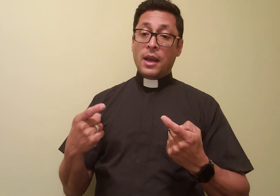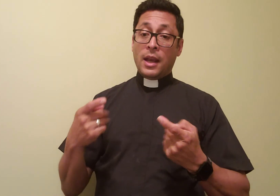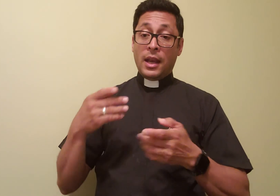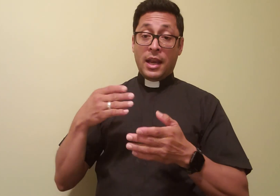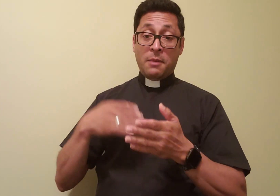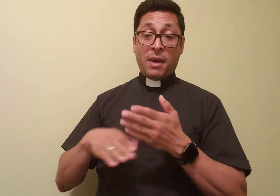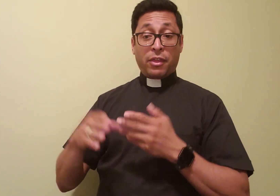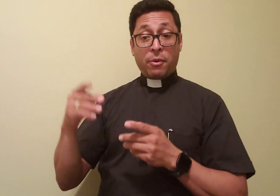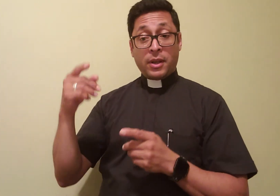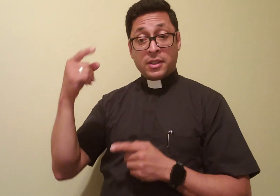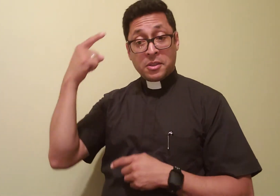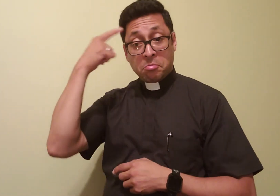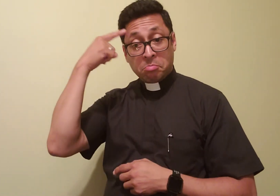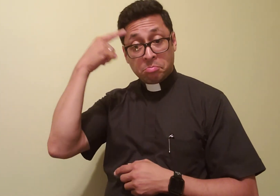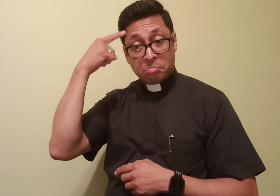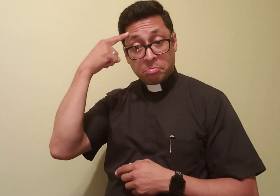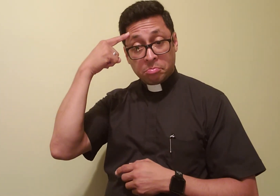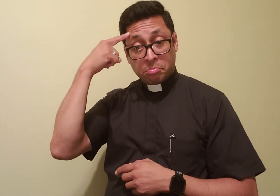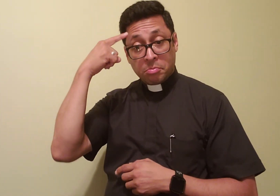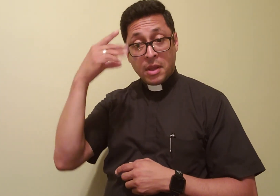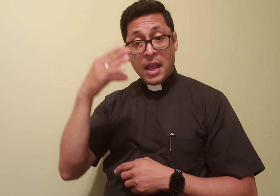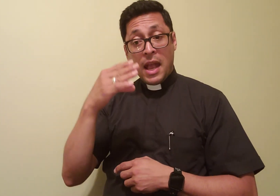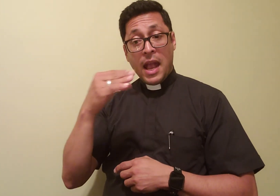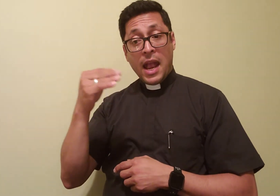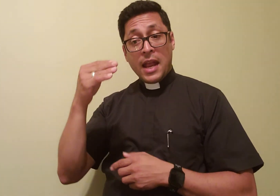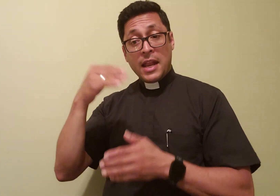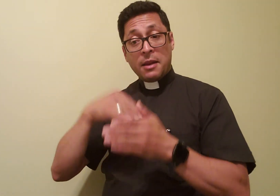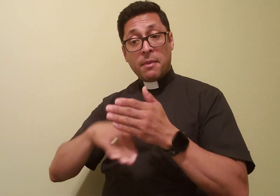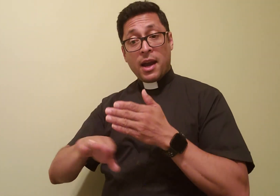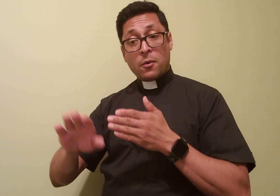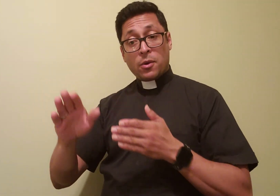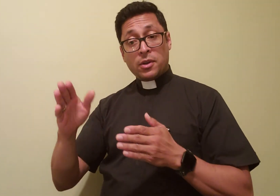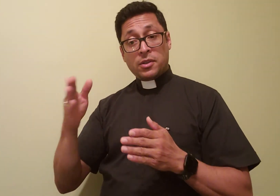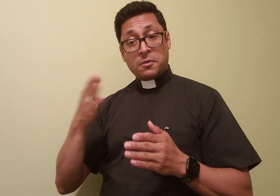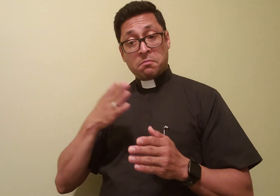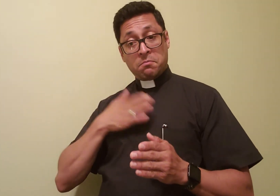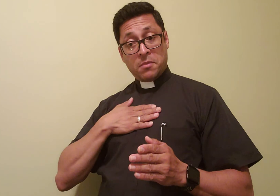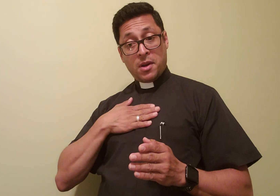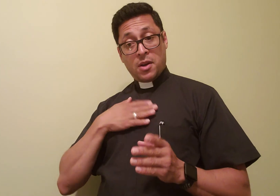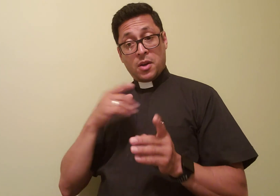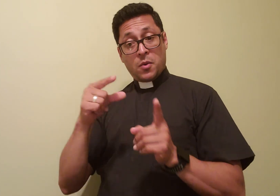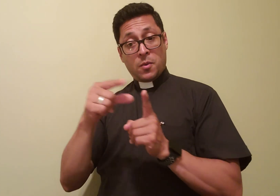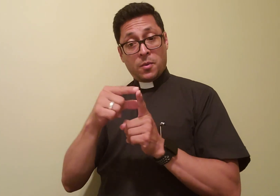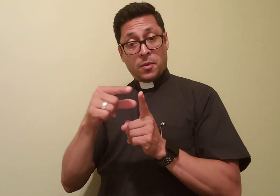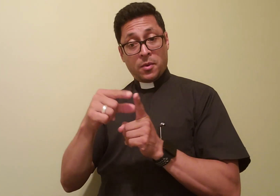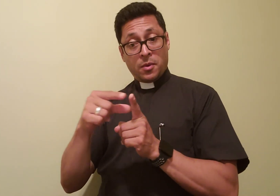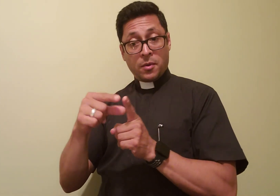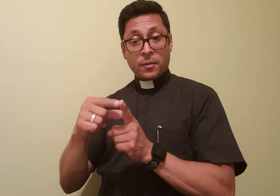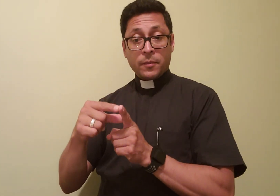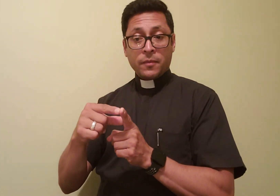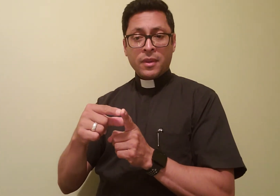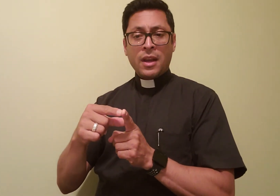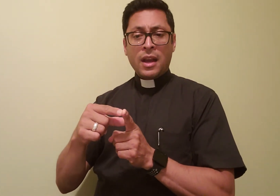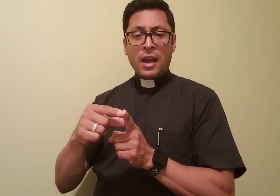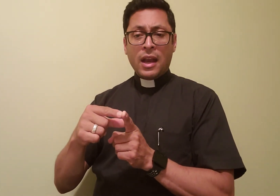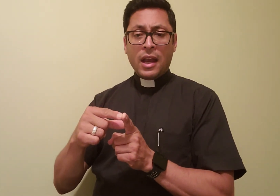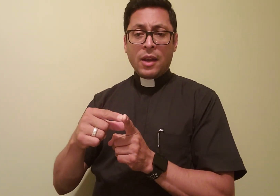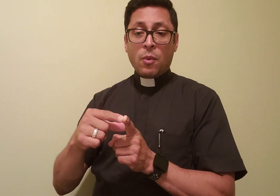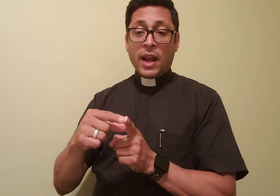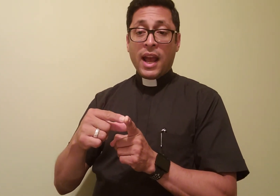In my thoughts, and in my words, in what